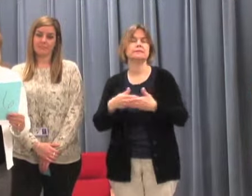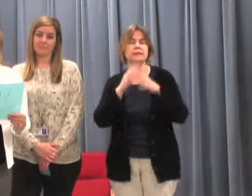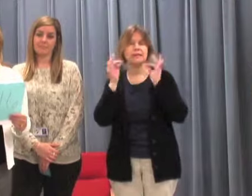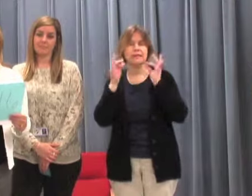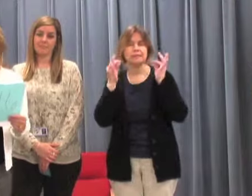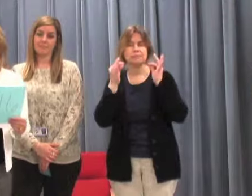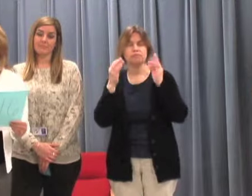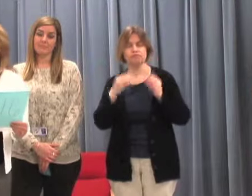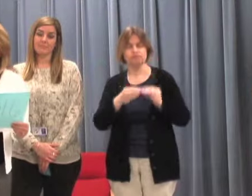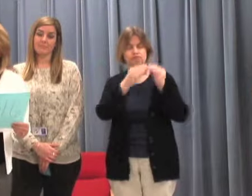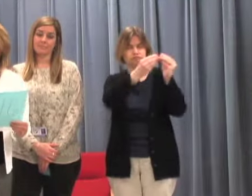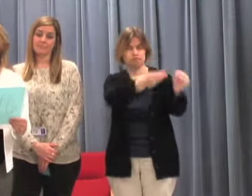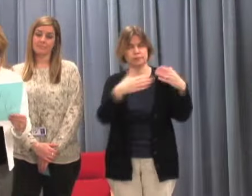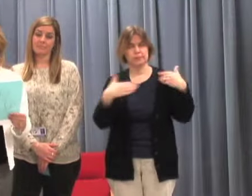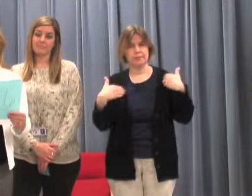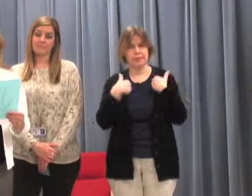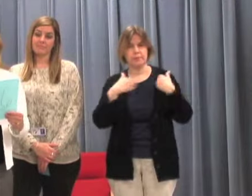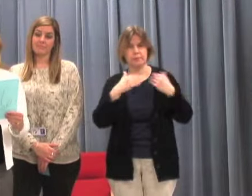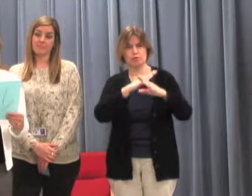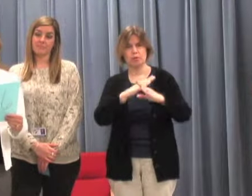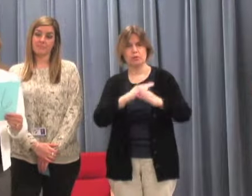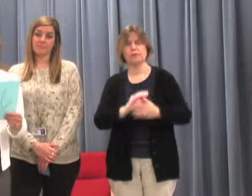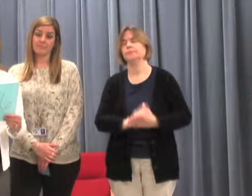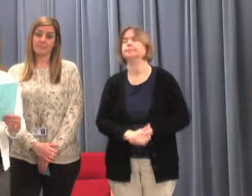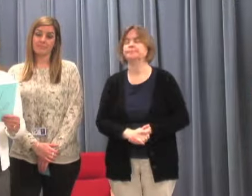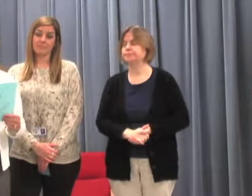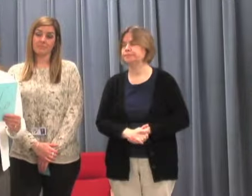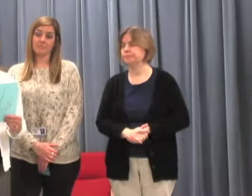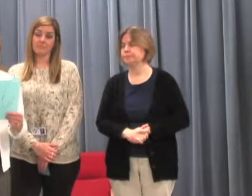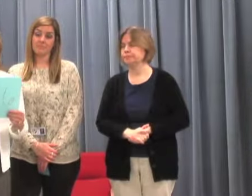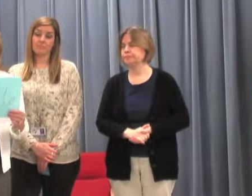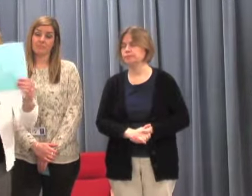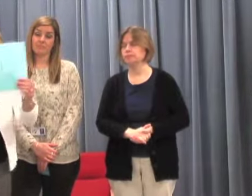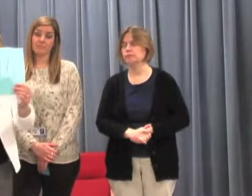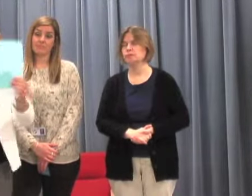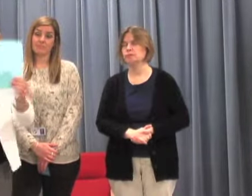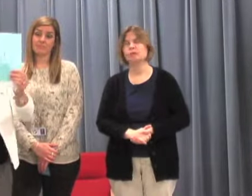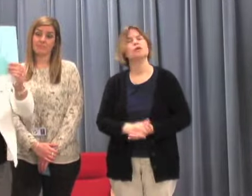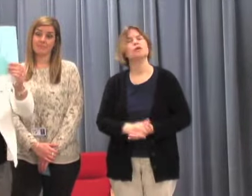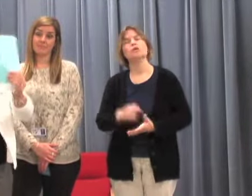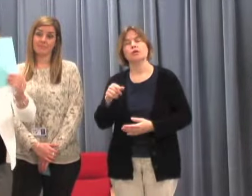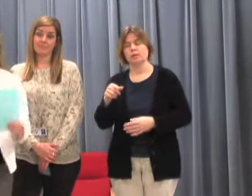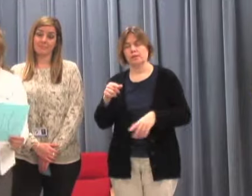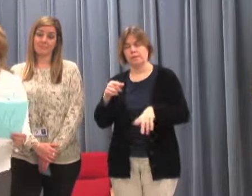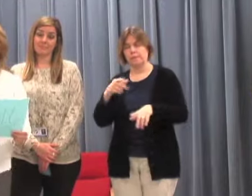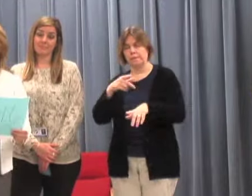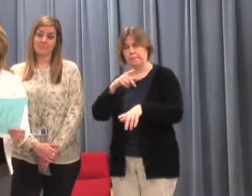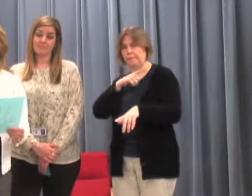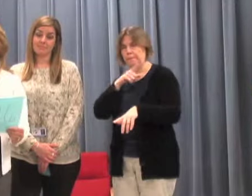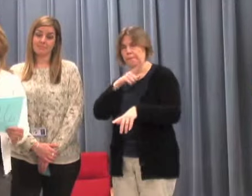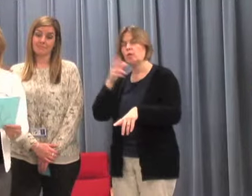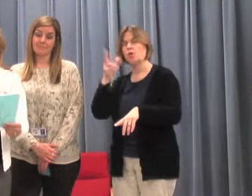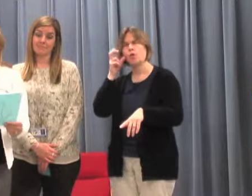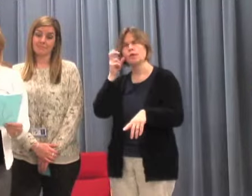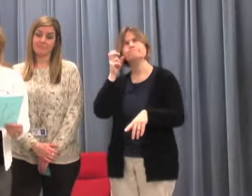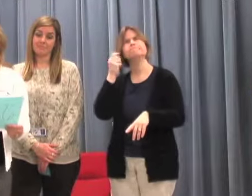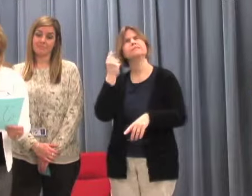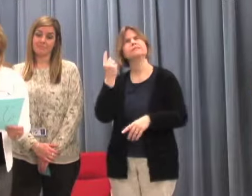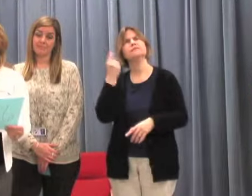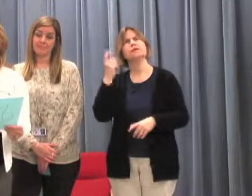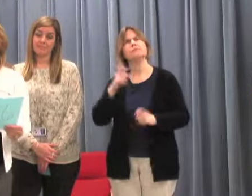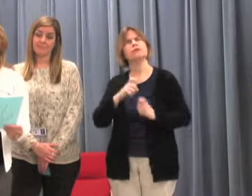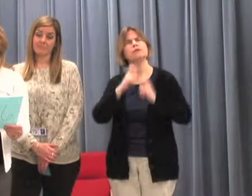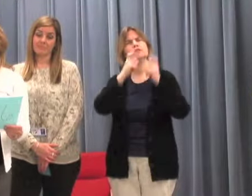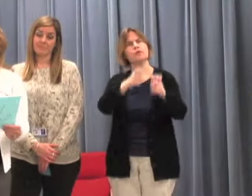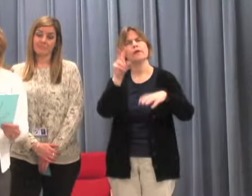She heard that if someone donated 2,016, there's our number, if someone